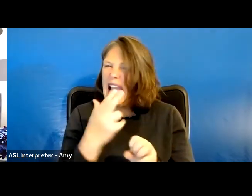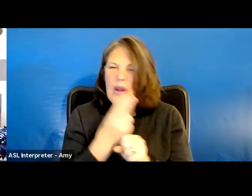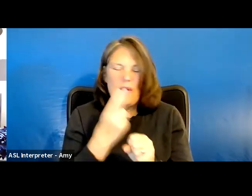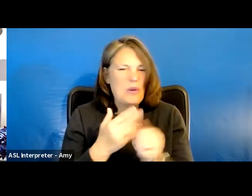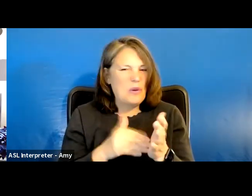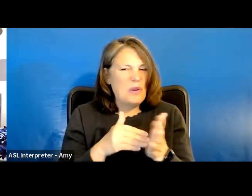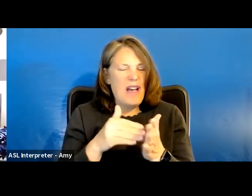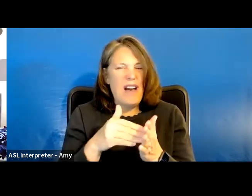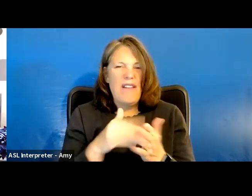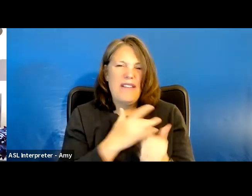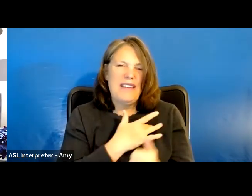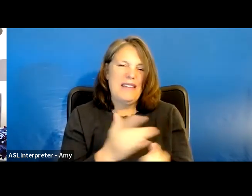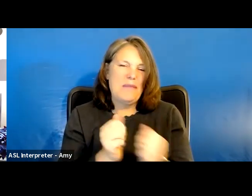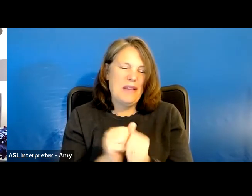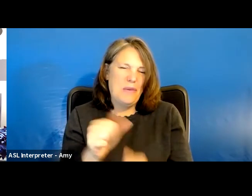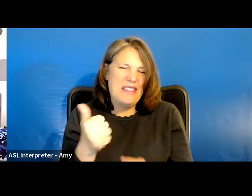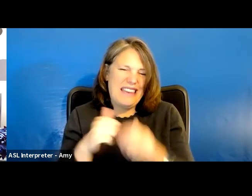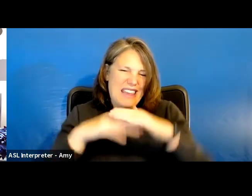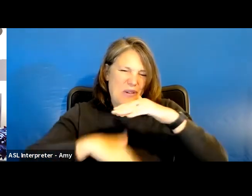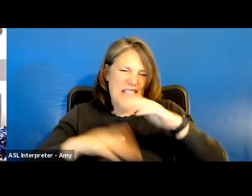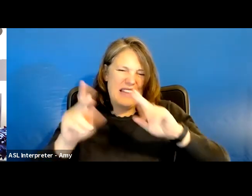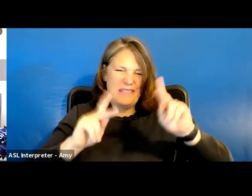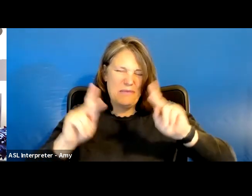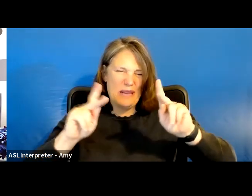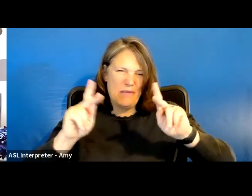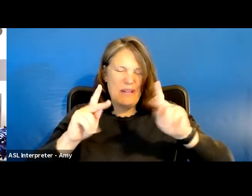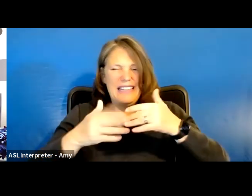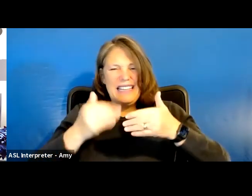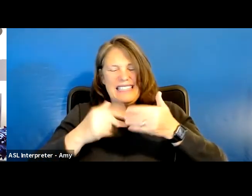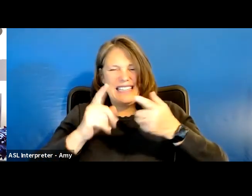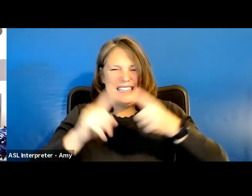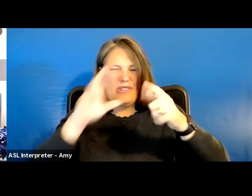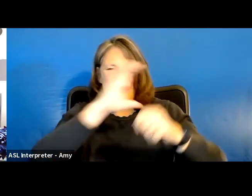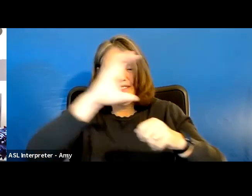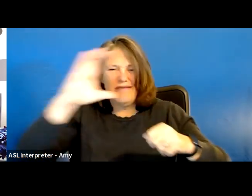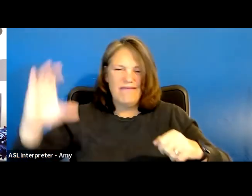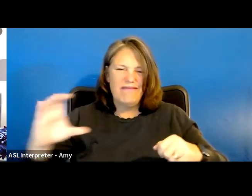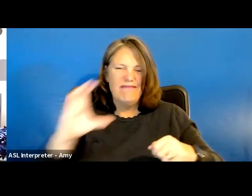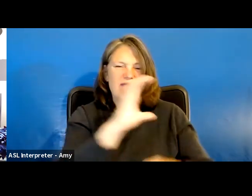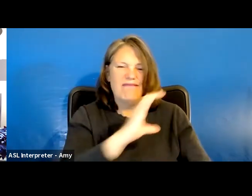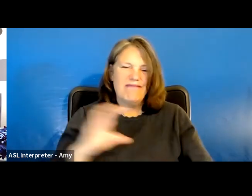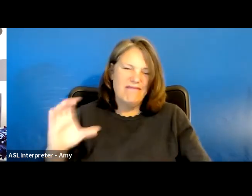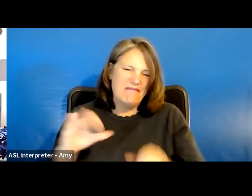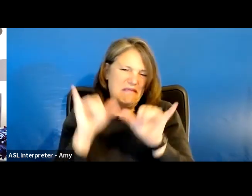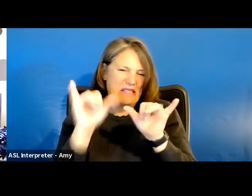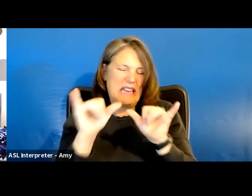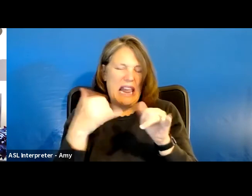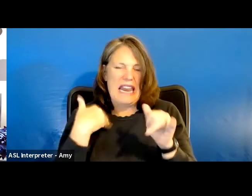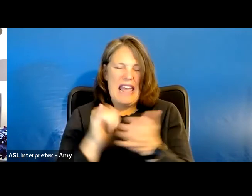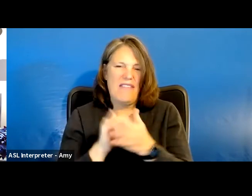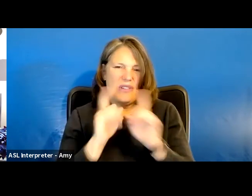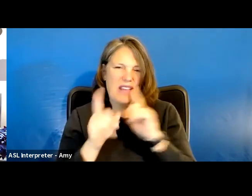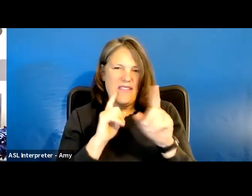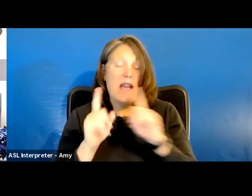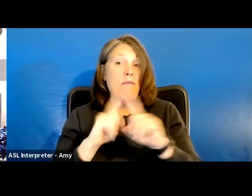Typically with a group of 10 or less, it's pretty easy to all stay in that main Zoom room and have those conversations.